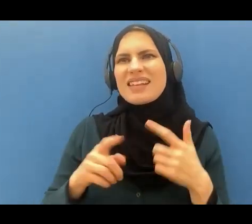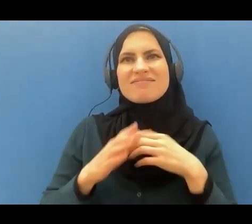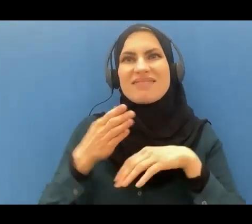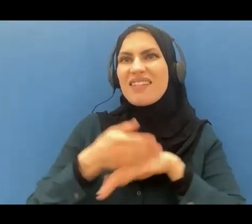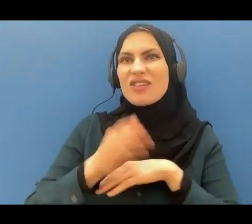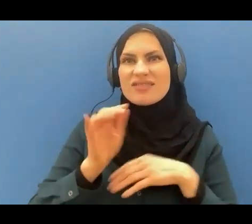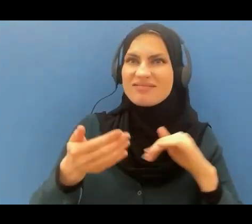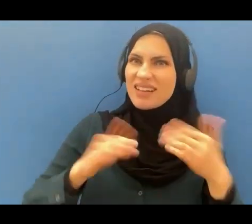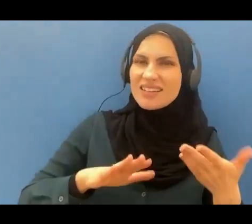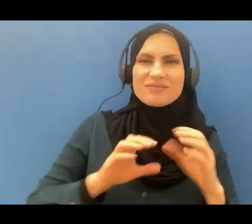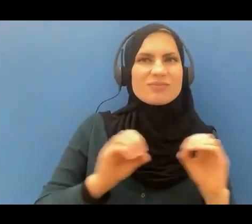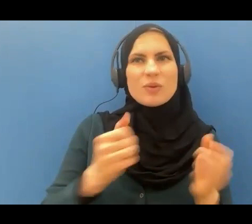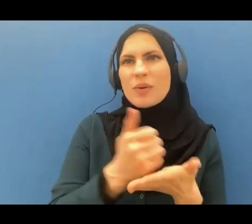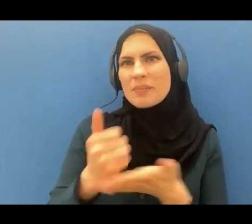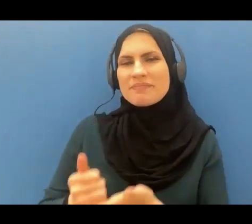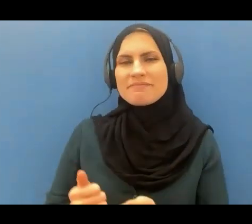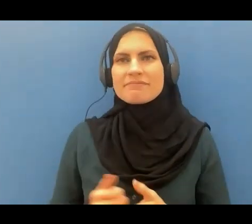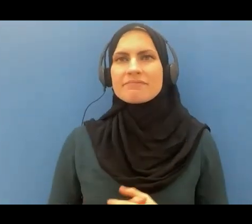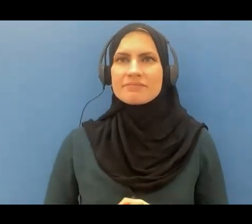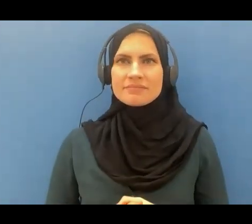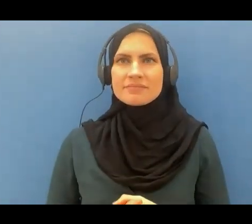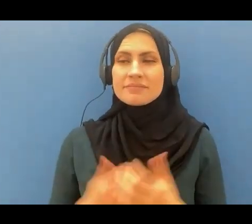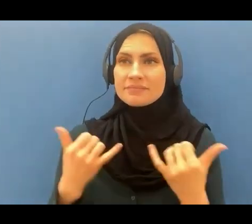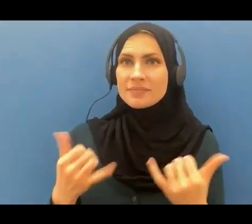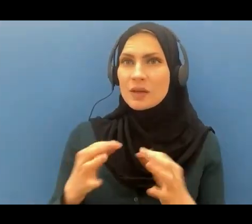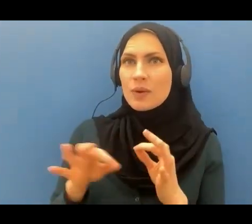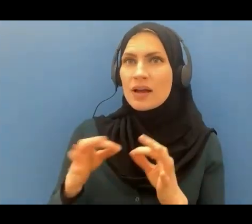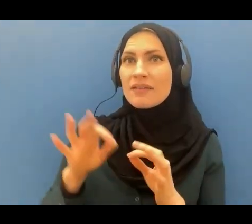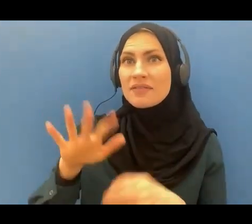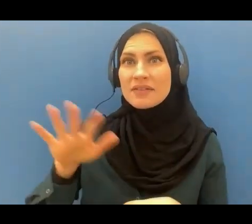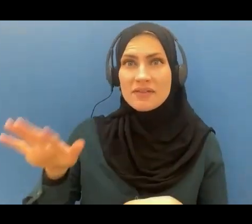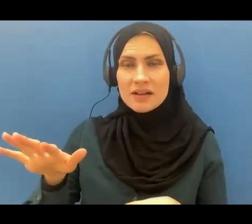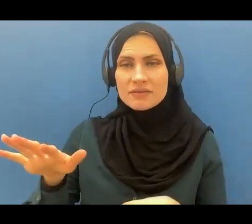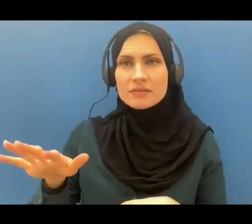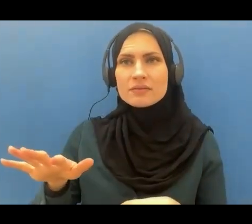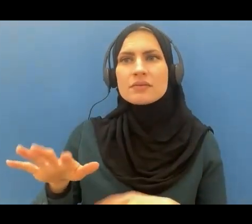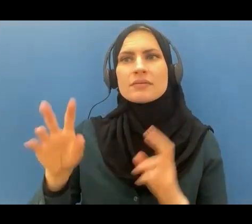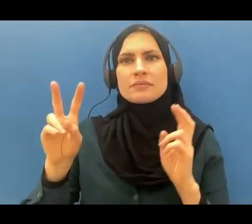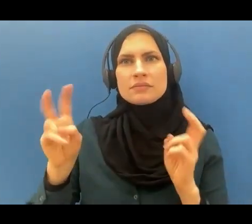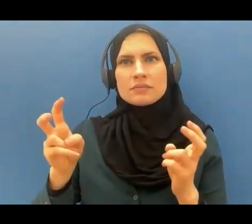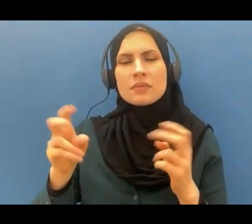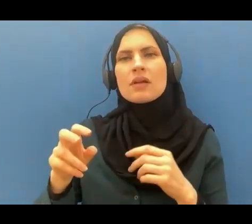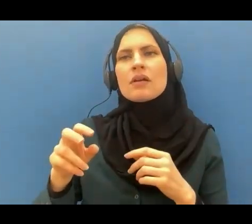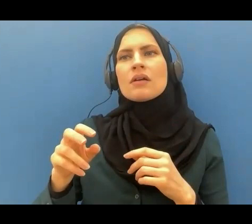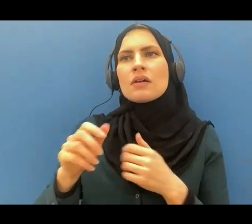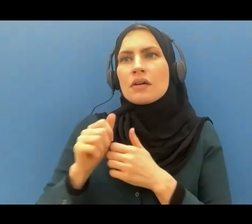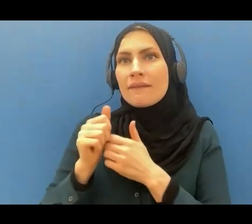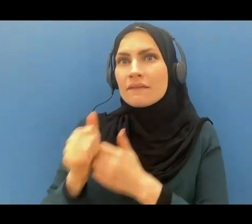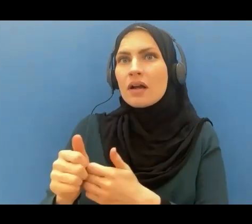What else? Ayah number 55, it says, and follow the best of that which is sent down